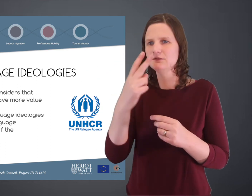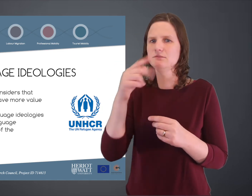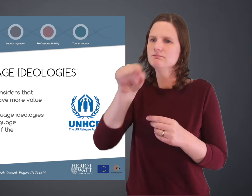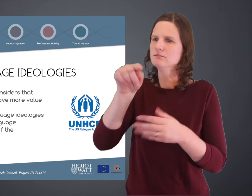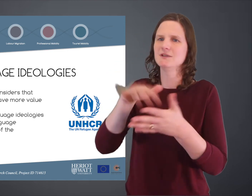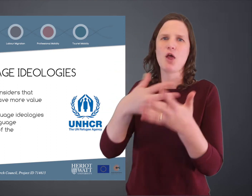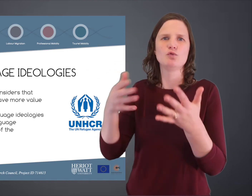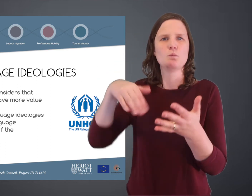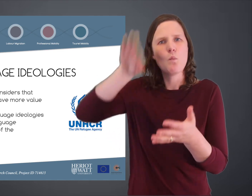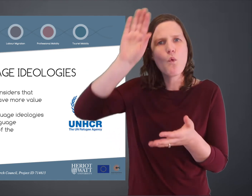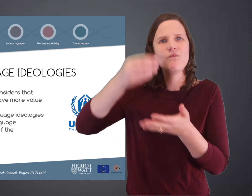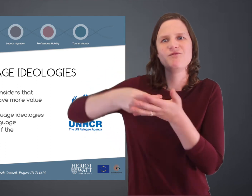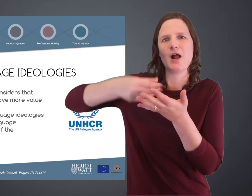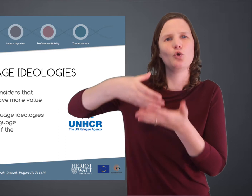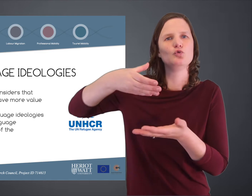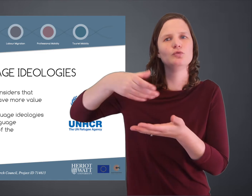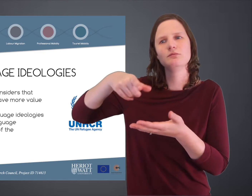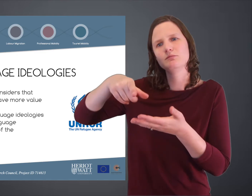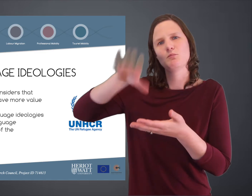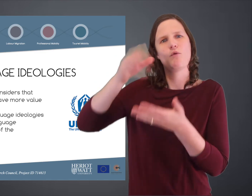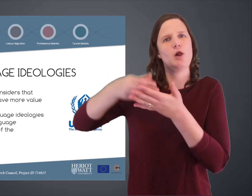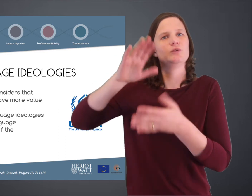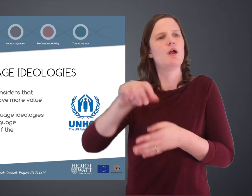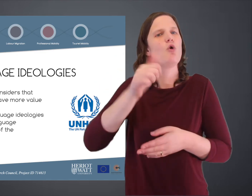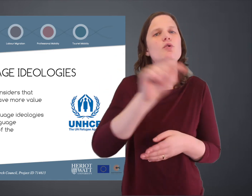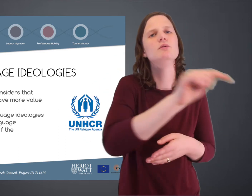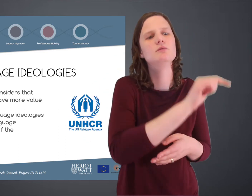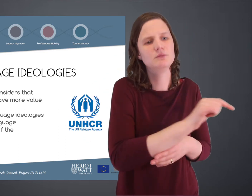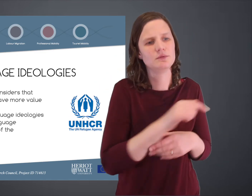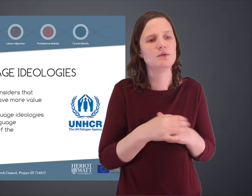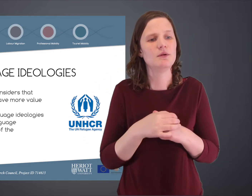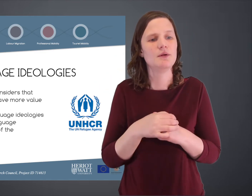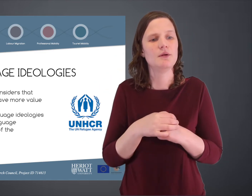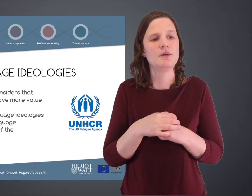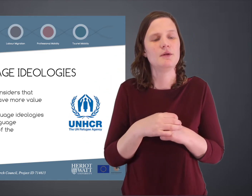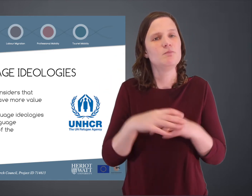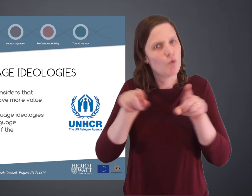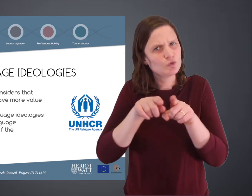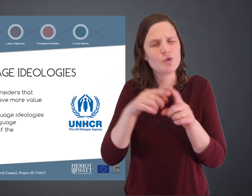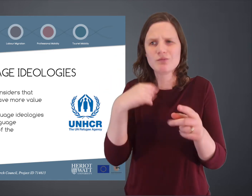And I could see that some of the sign languages were viewed as having more value than others.